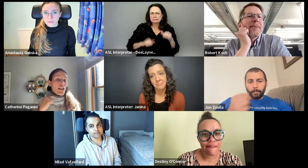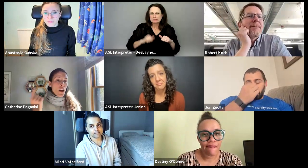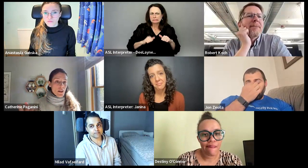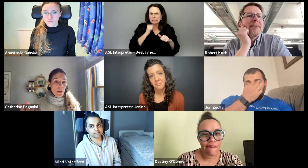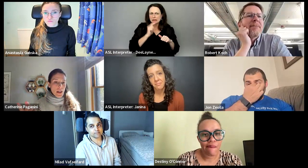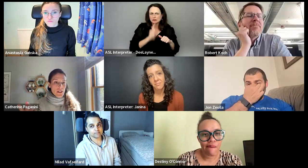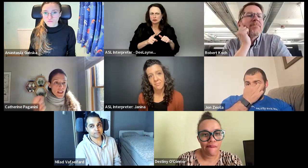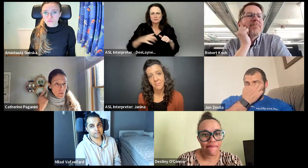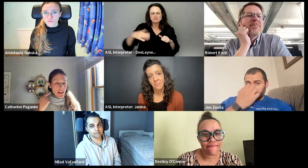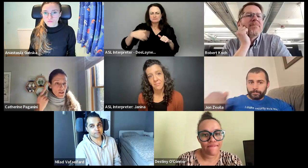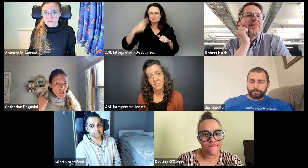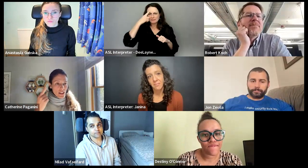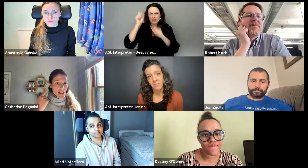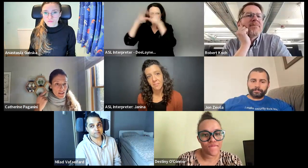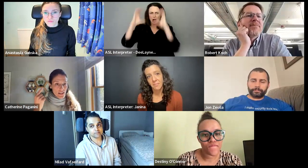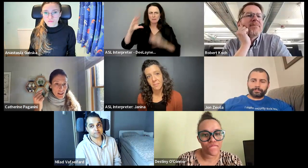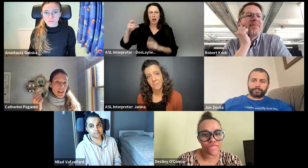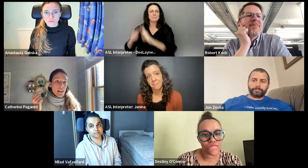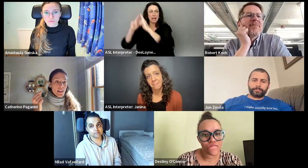I haven't really thought about Paris yet, but I know that that is a thing.